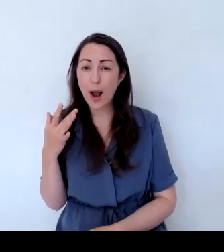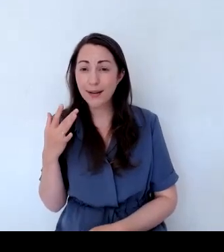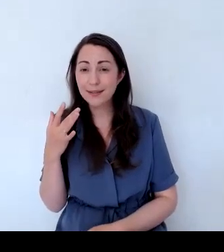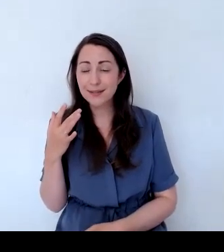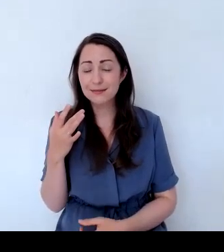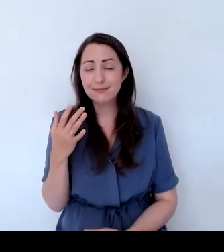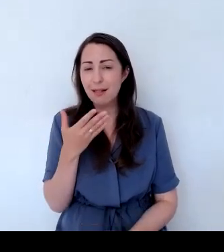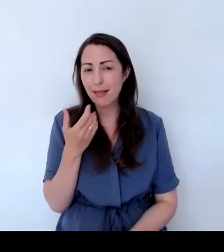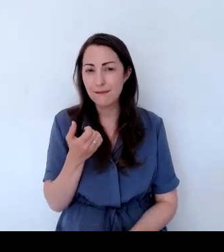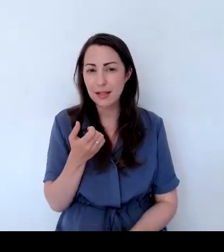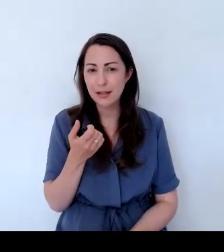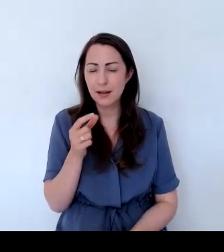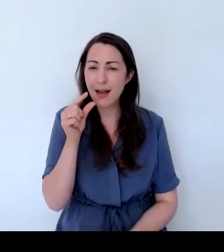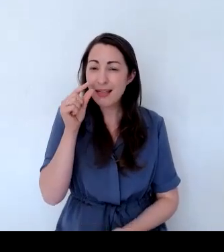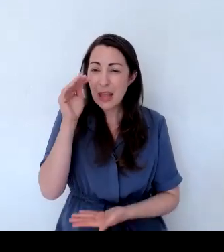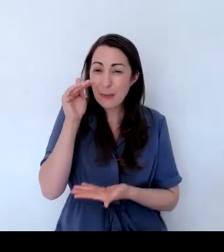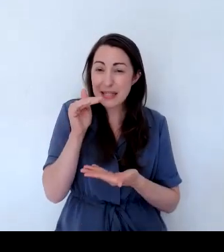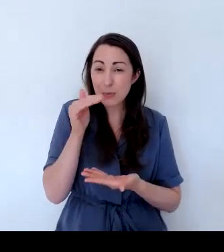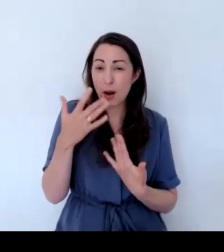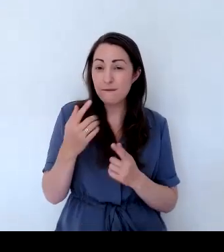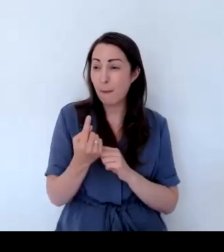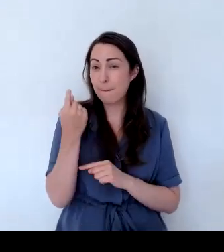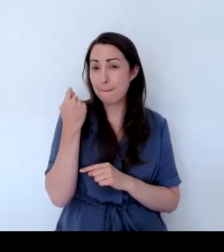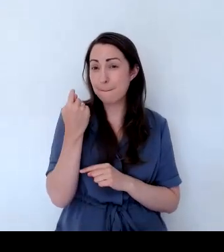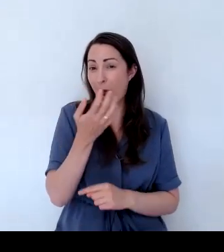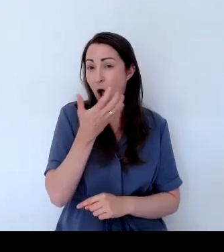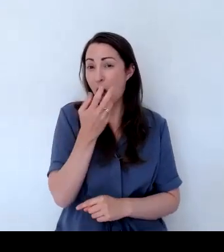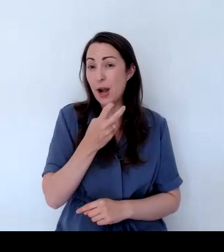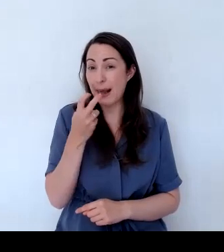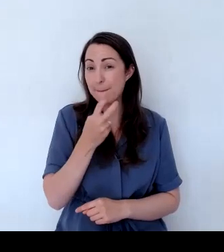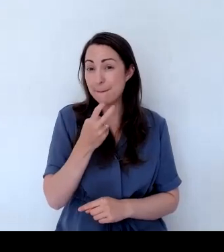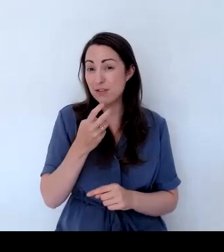Little bit smaller than the hot lips. Doesn't tend to grow quite as tall.